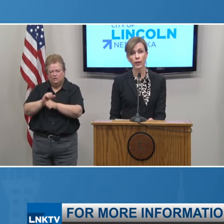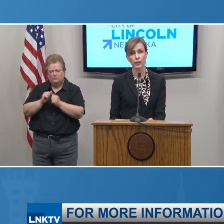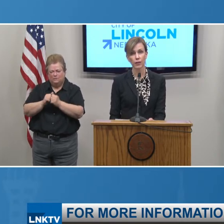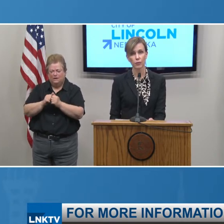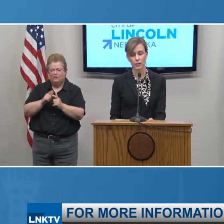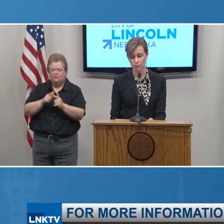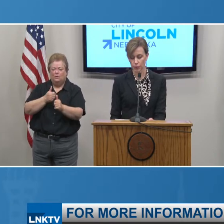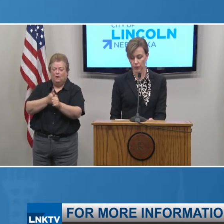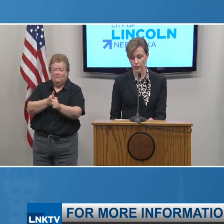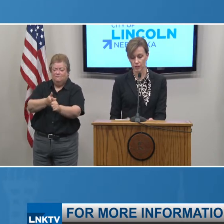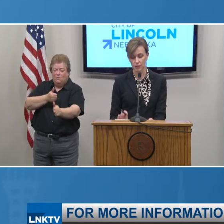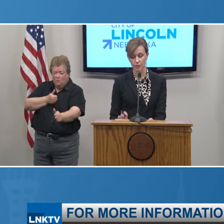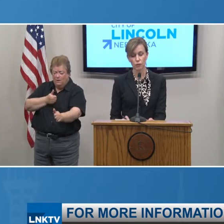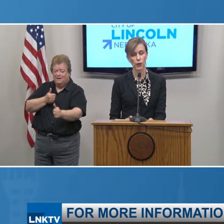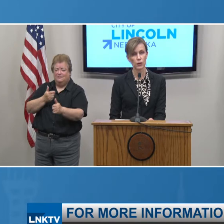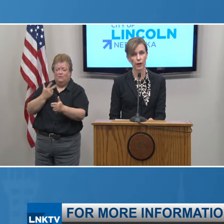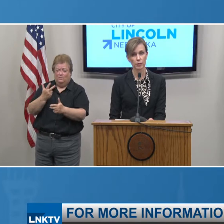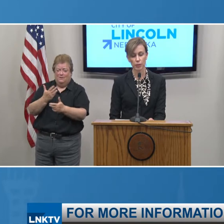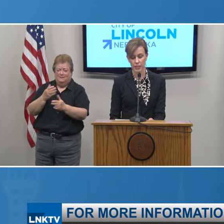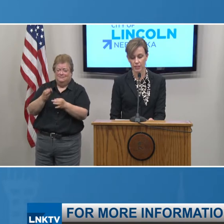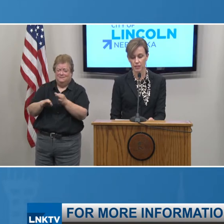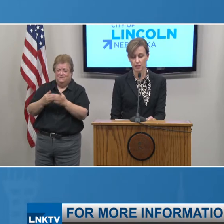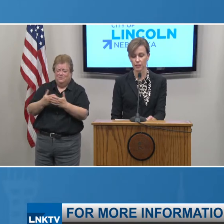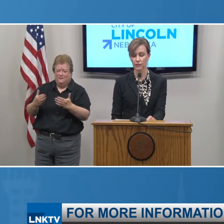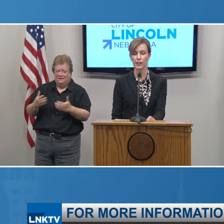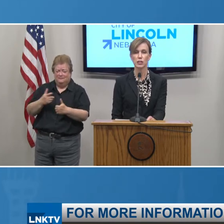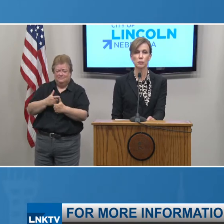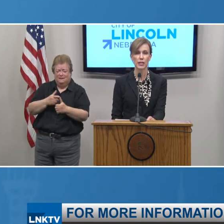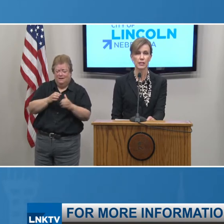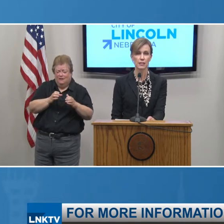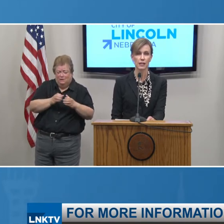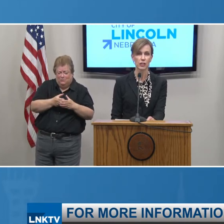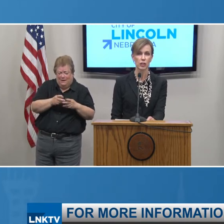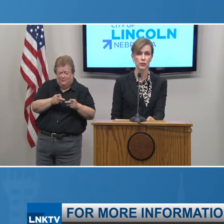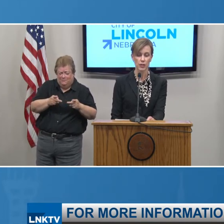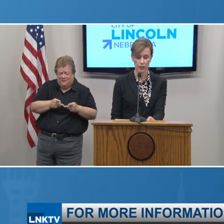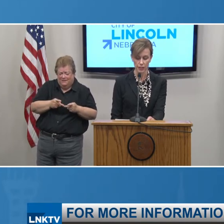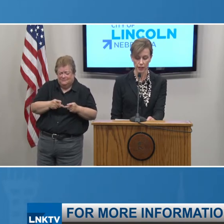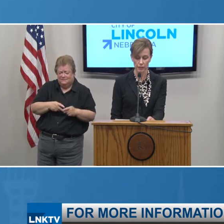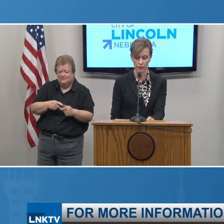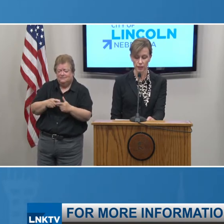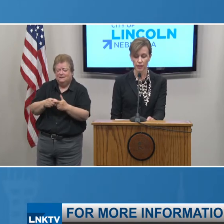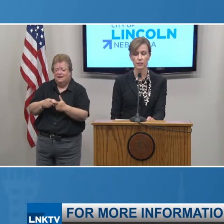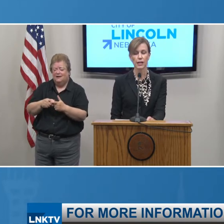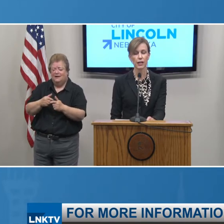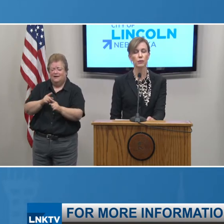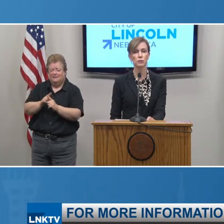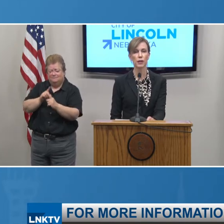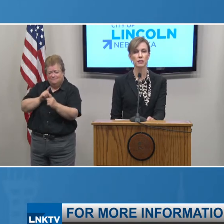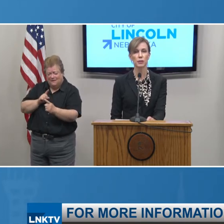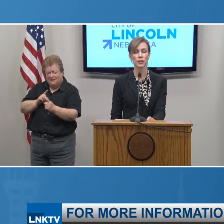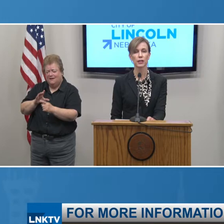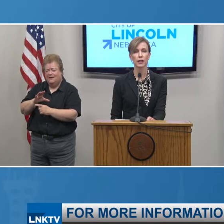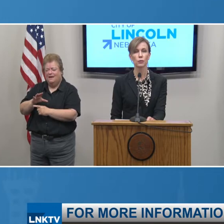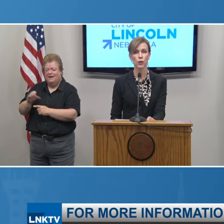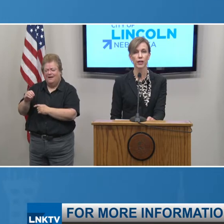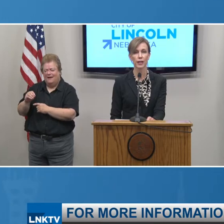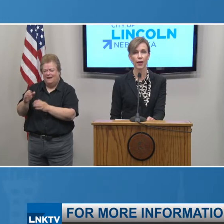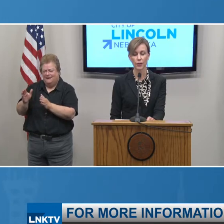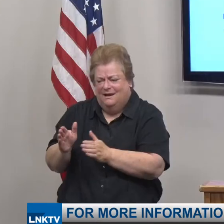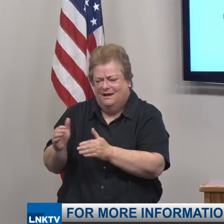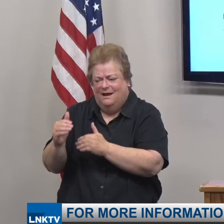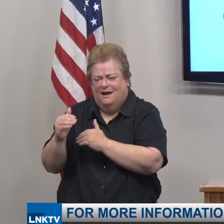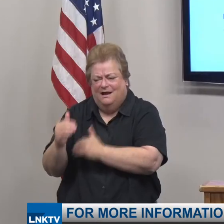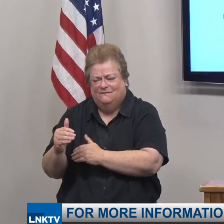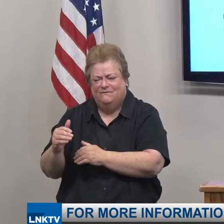avoid three simple things. Avoid crowded places, confined spaces and close contact. Taking responsibility and